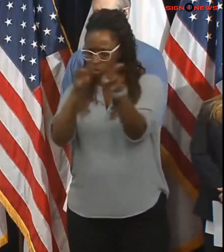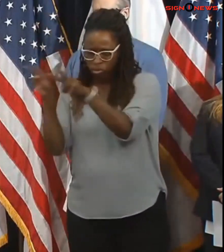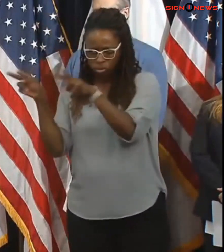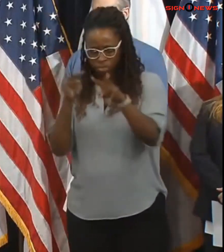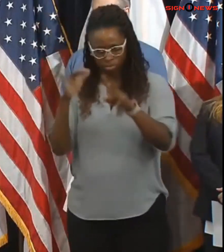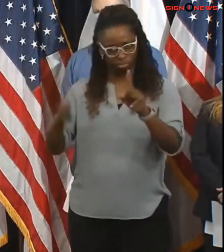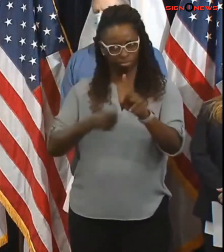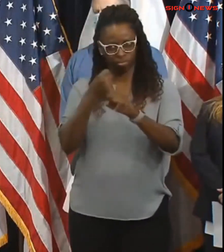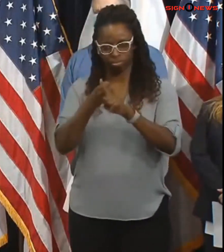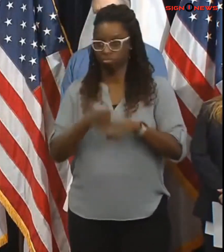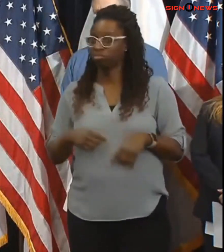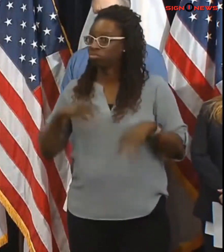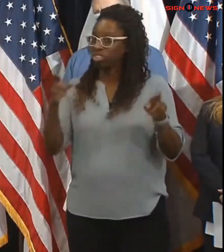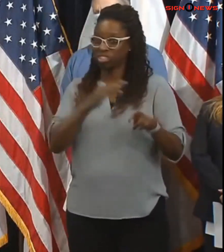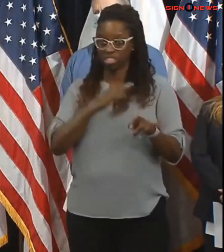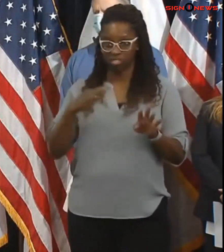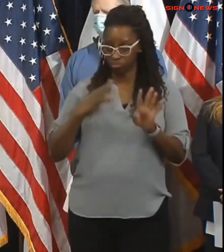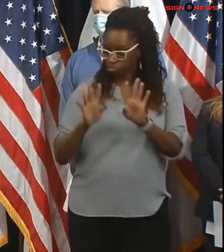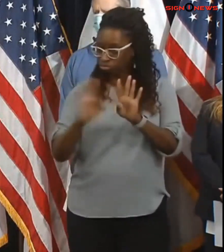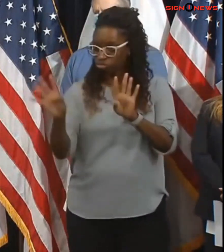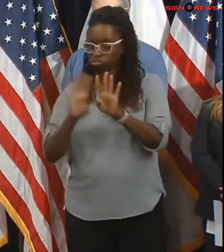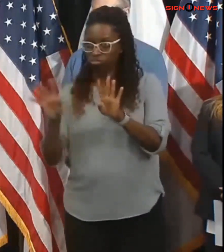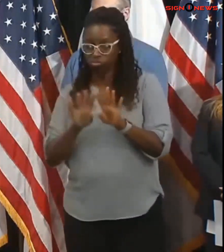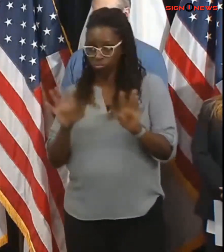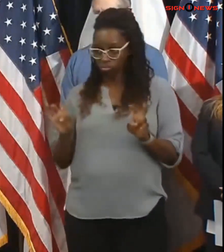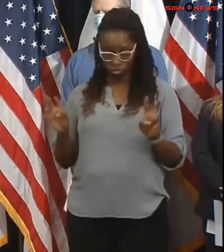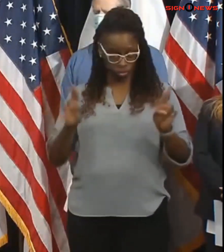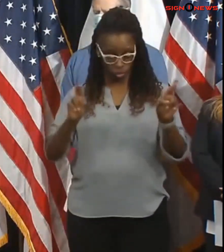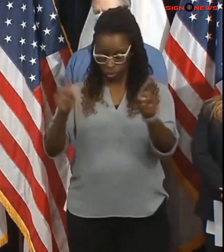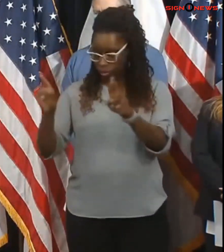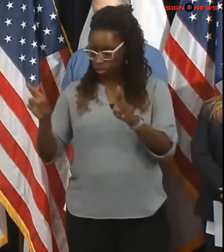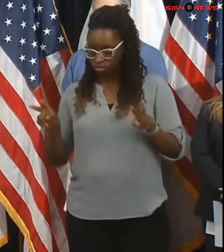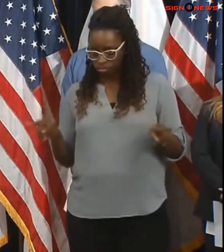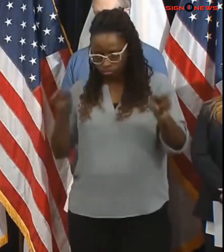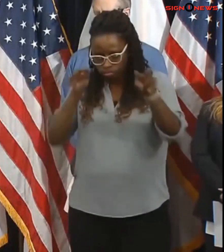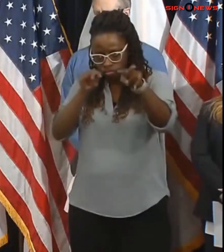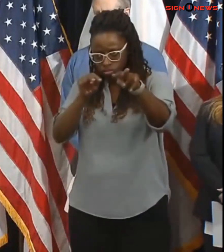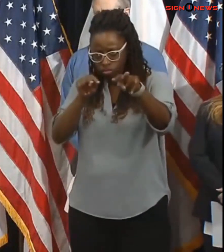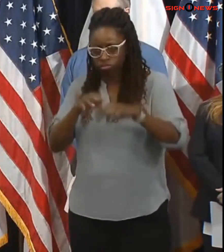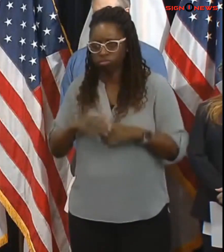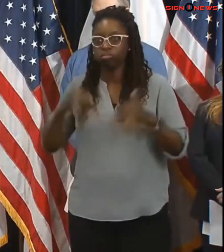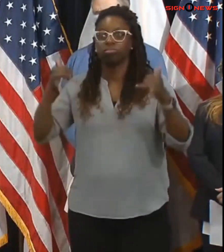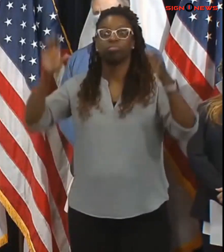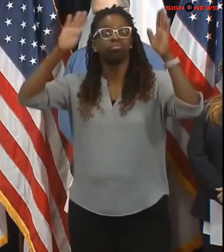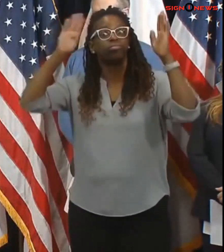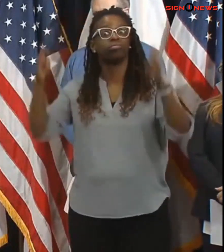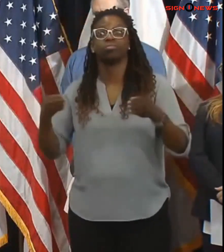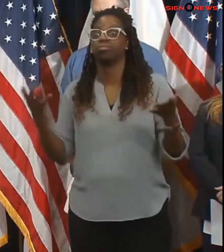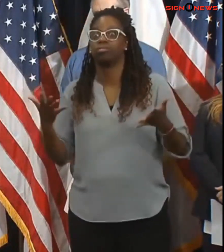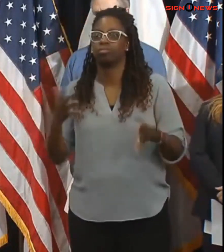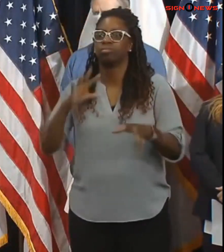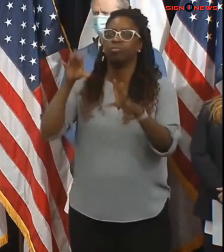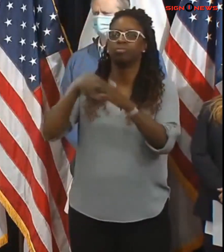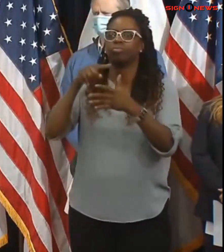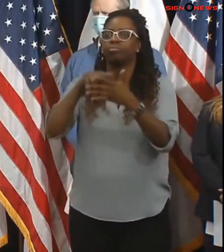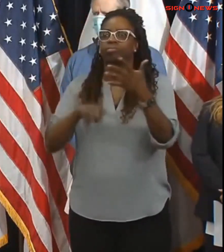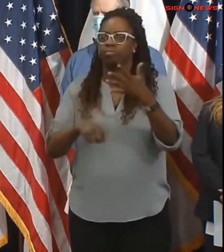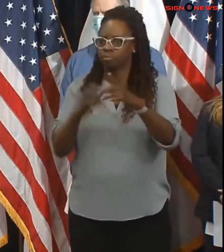the impacts across our system particularly concerning our impacts from the storm that include impacts to coastal communities with coastal